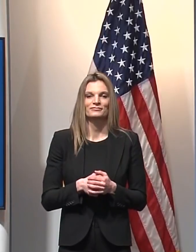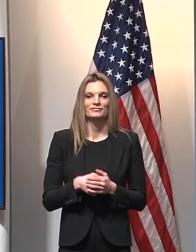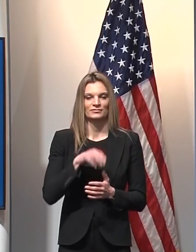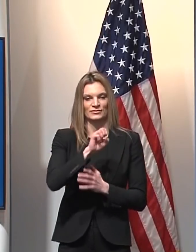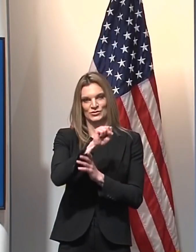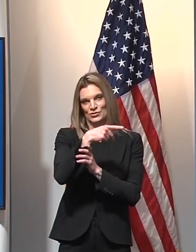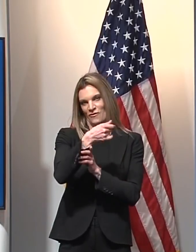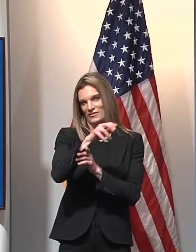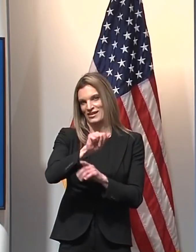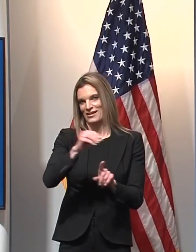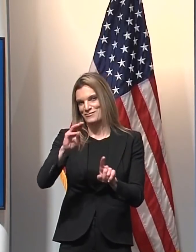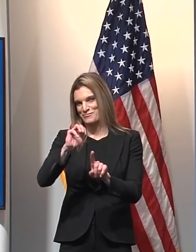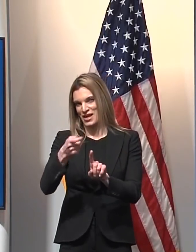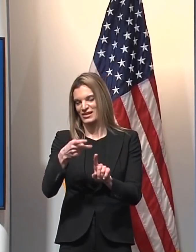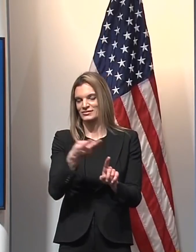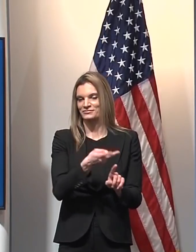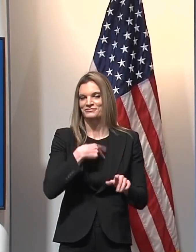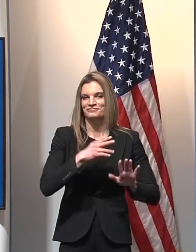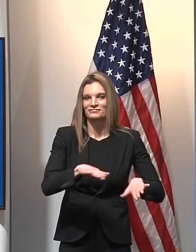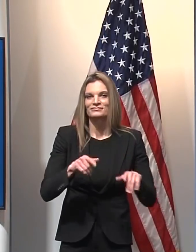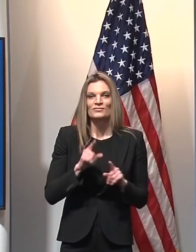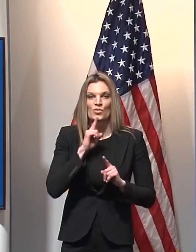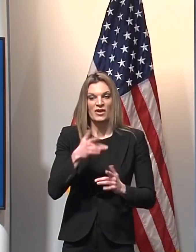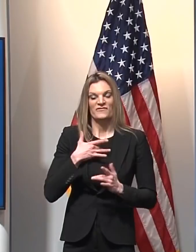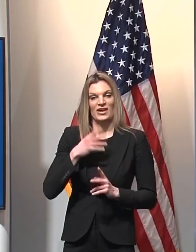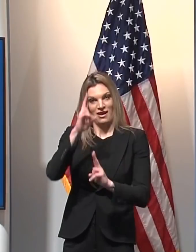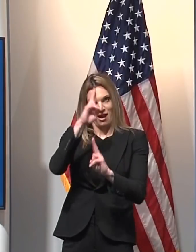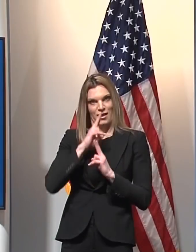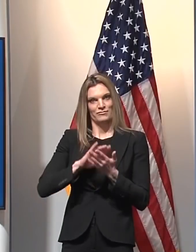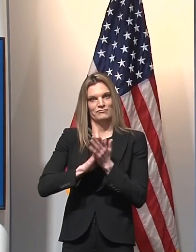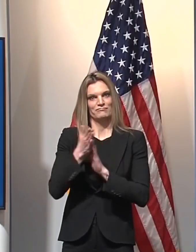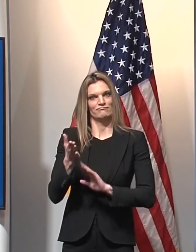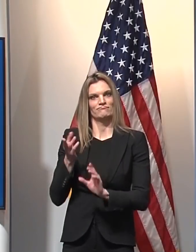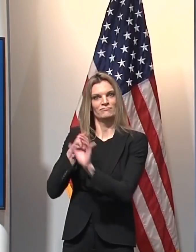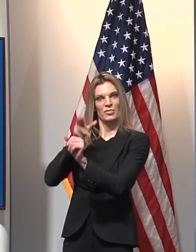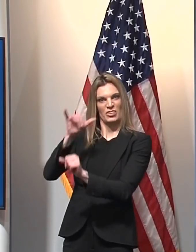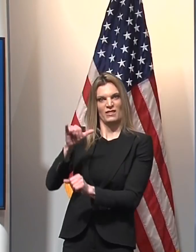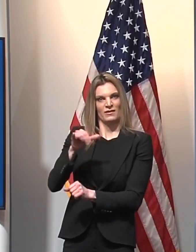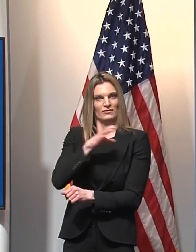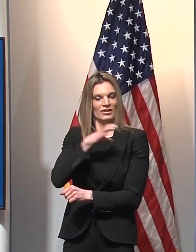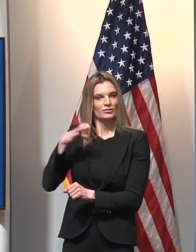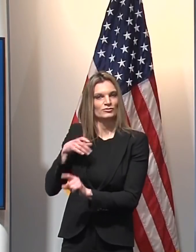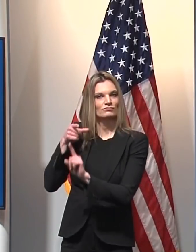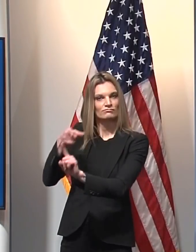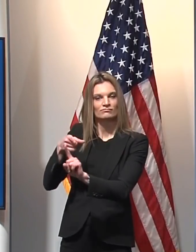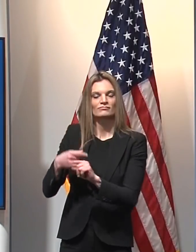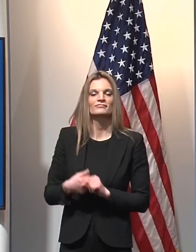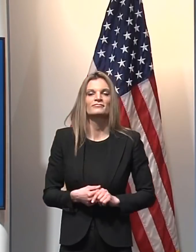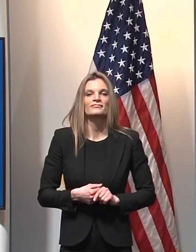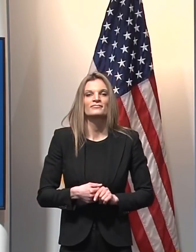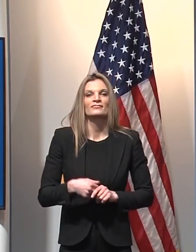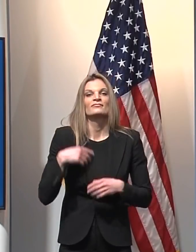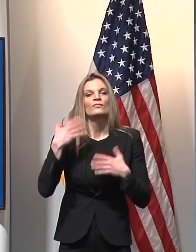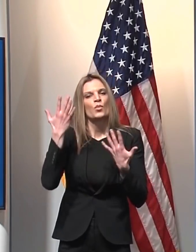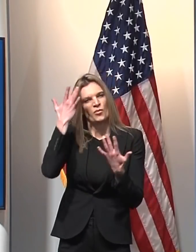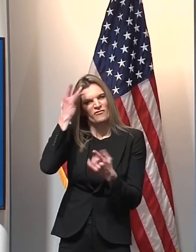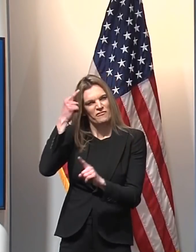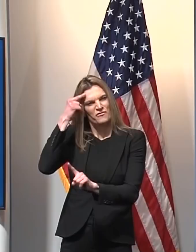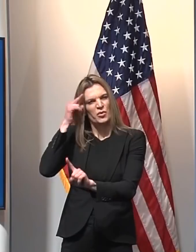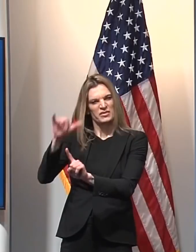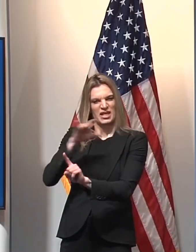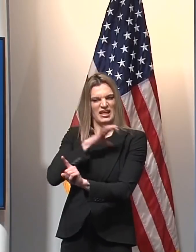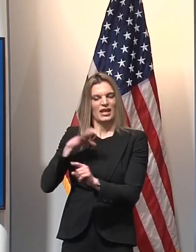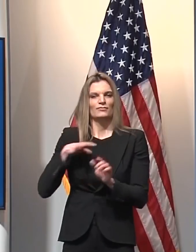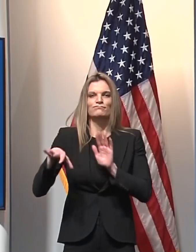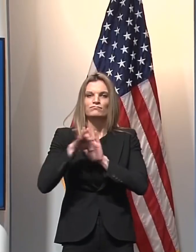and honored to serve as the chairperson of the Student Recovery Advisory Council to address the traumatic effects COVID-19 has had on our children.